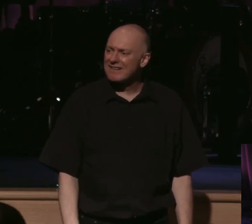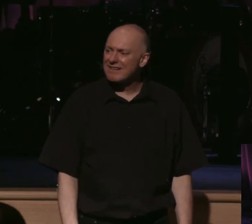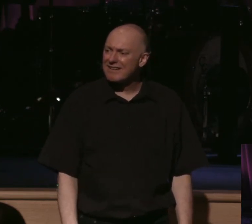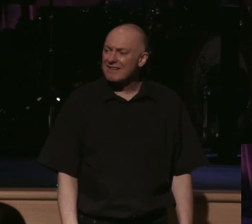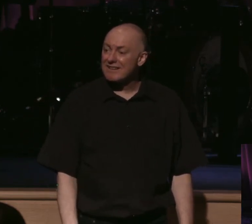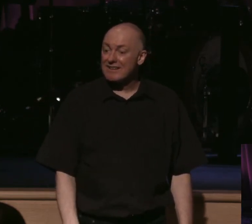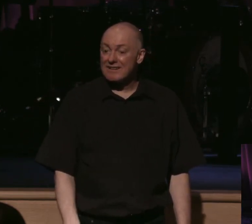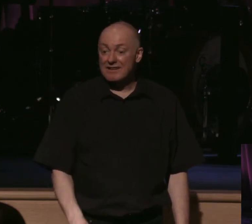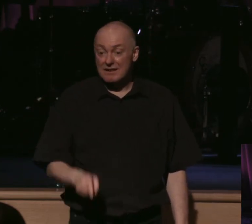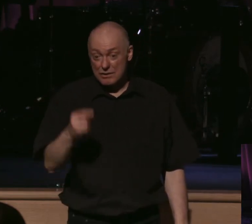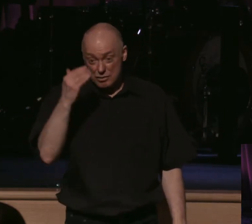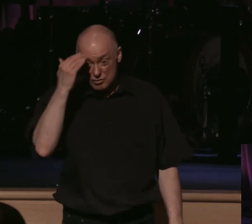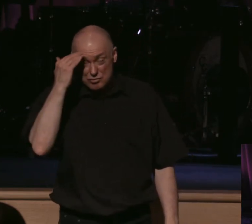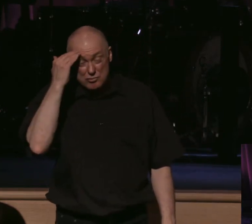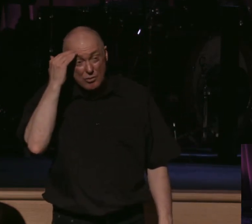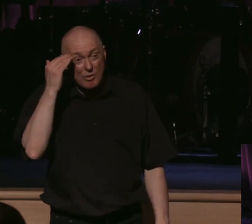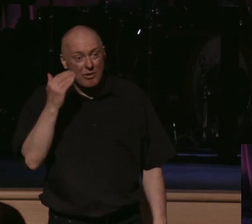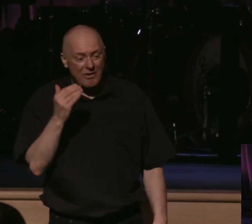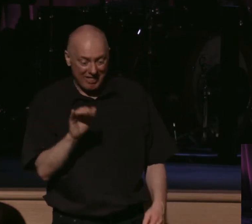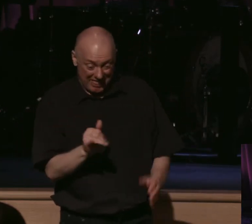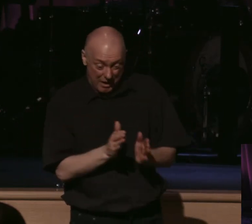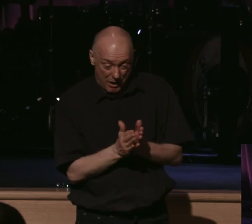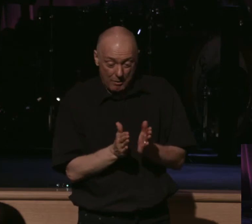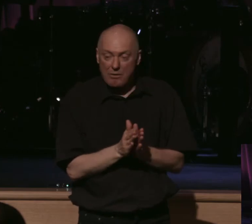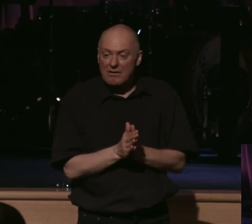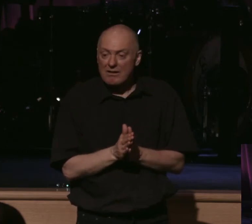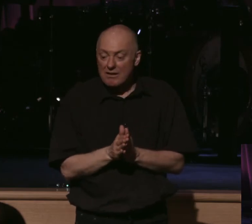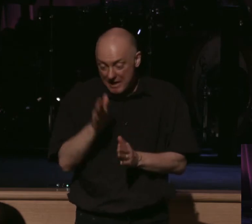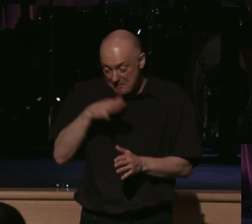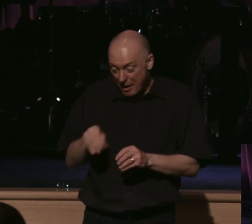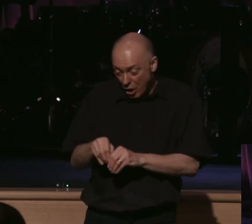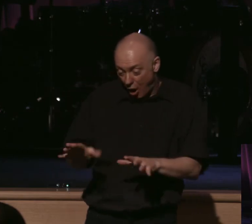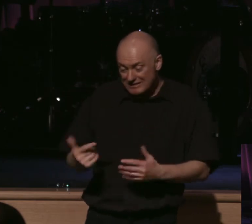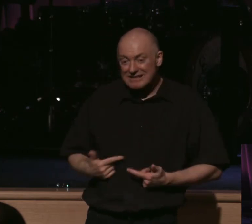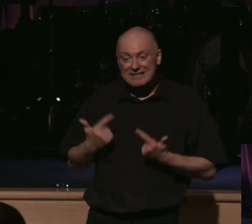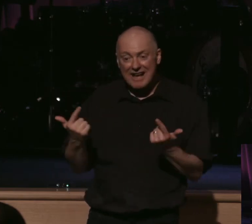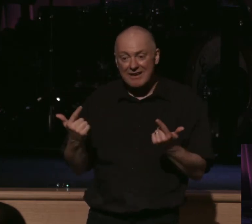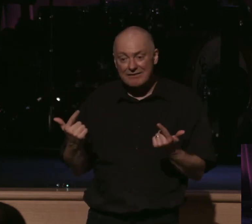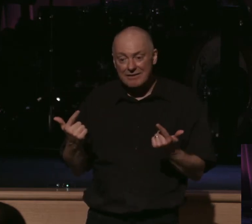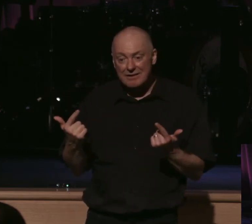You know, the guy who wrote this post, he says, Graham Staines lost his life, but he did not waste it.